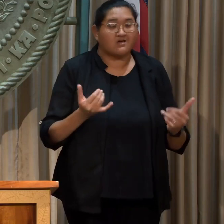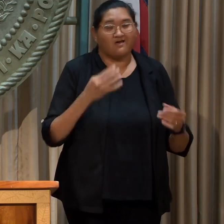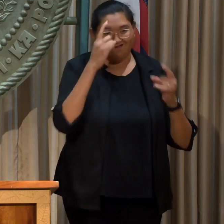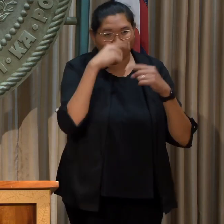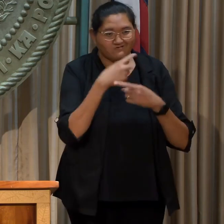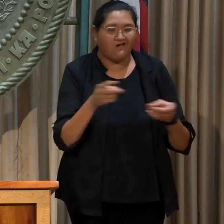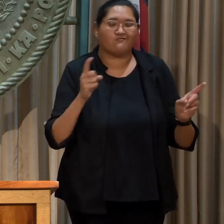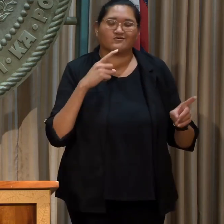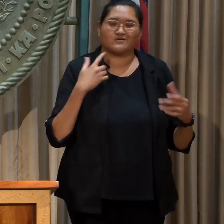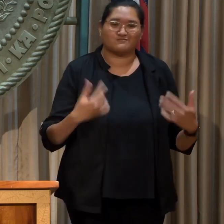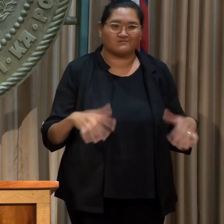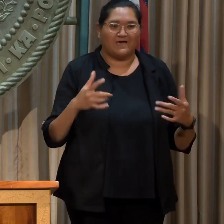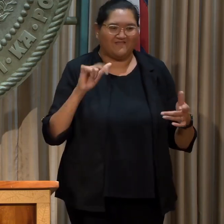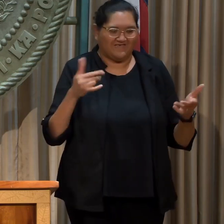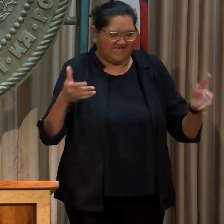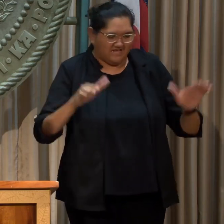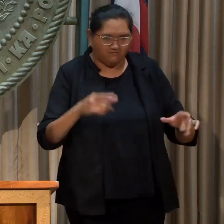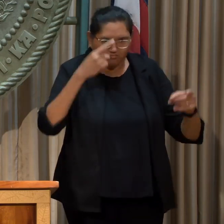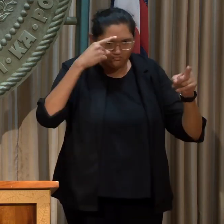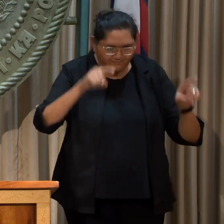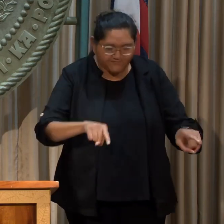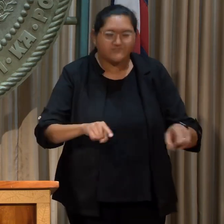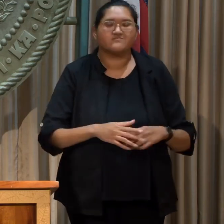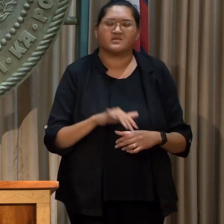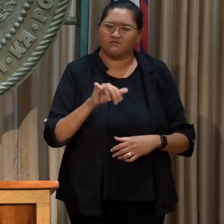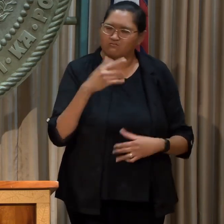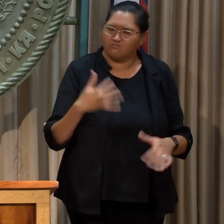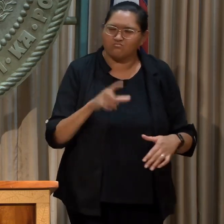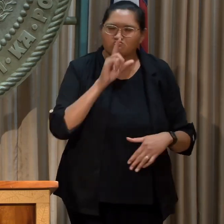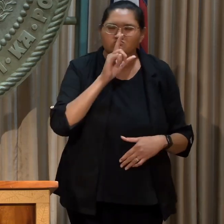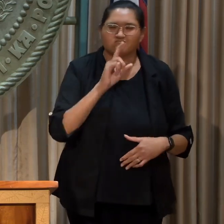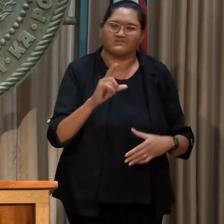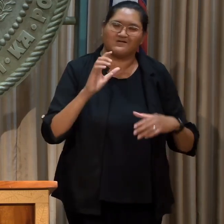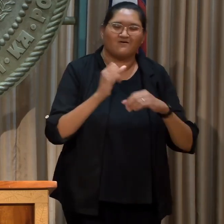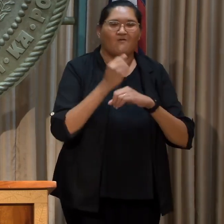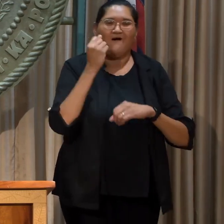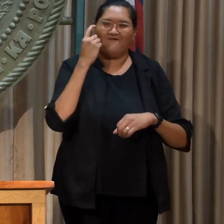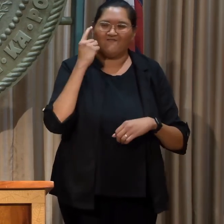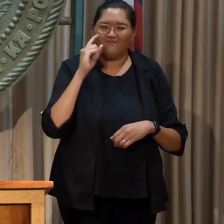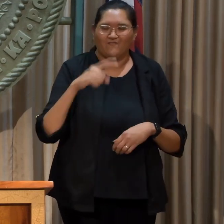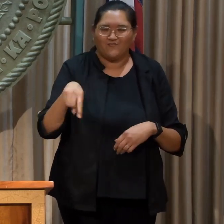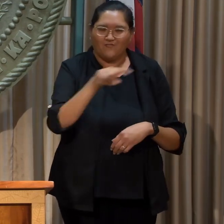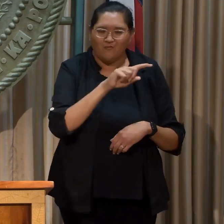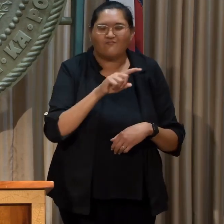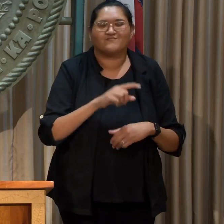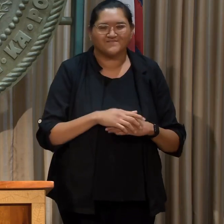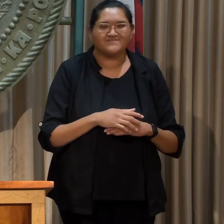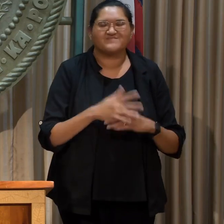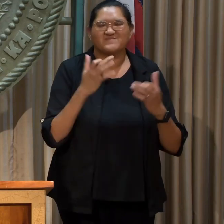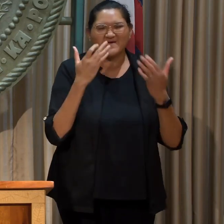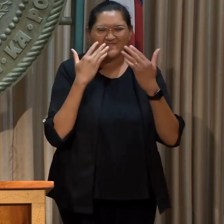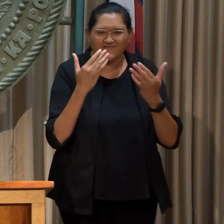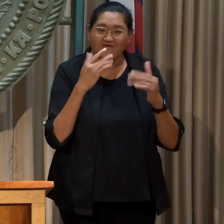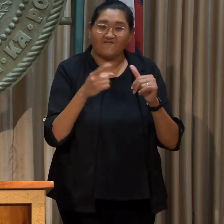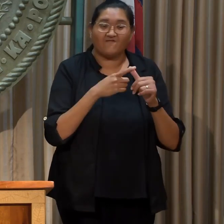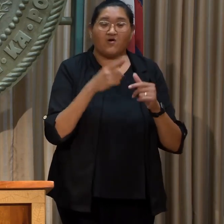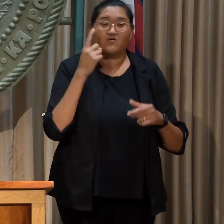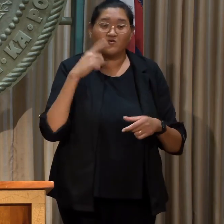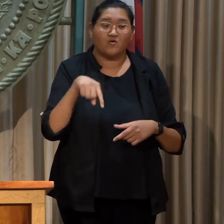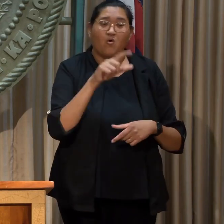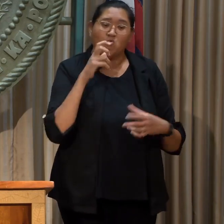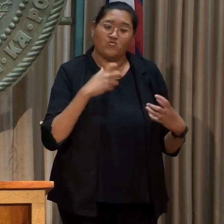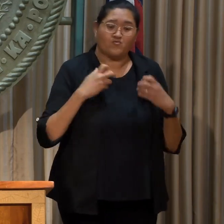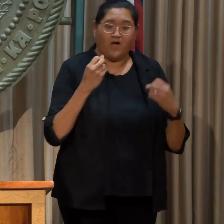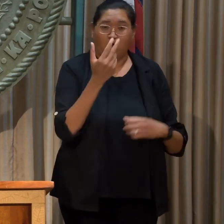this unprecedented settlement agreement that is truly one for the ages. Thank you, first, to the courageous